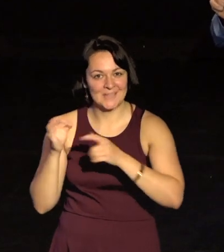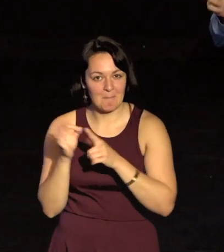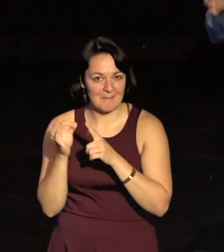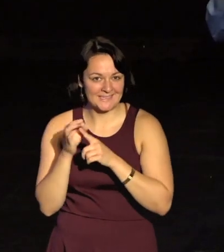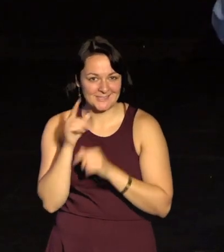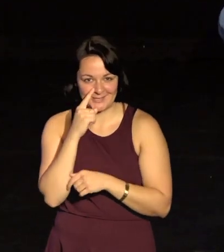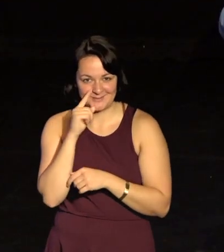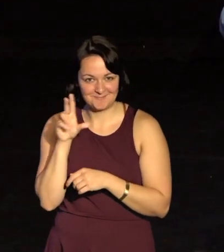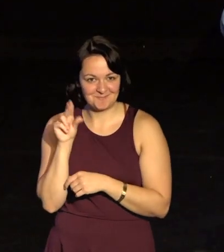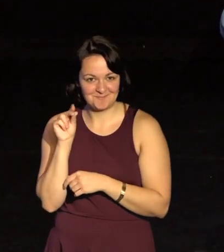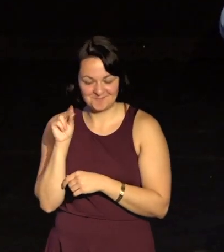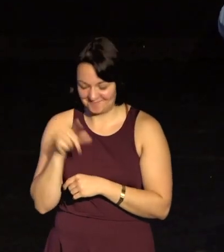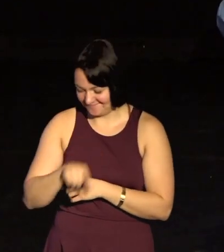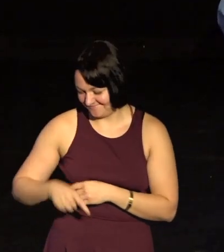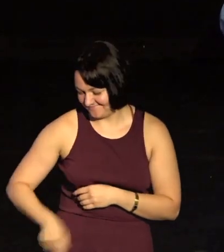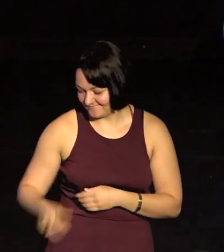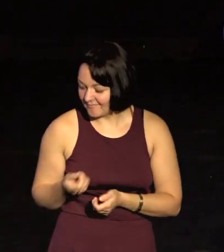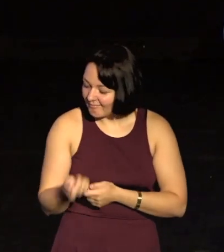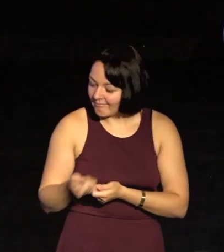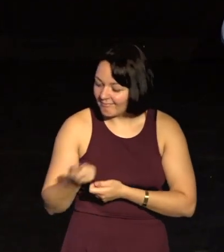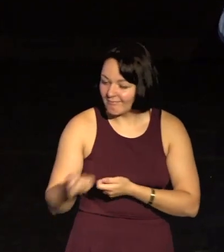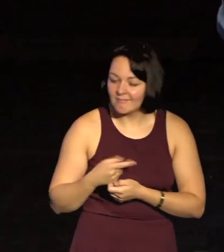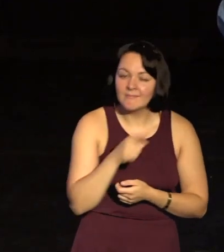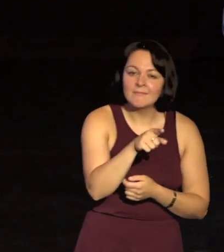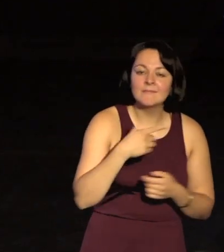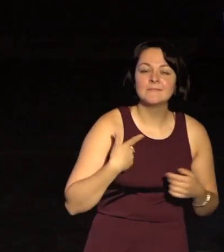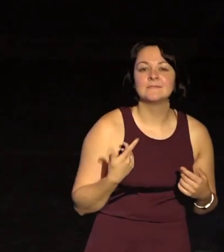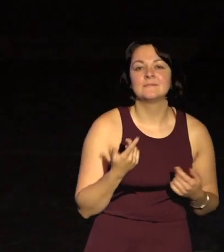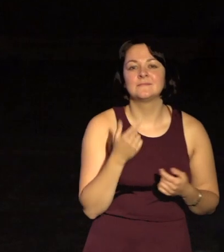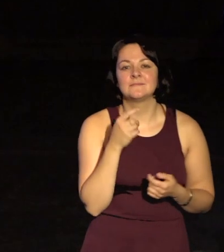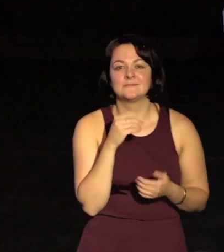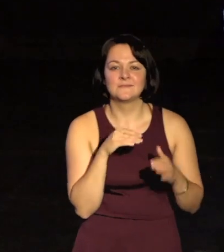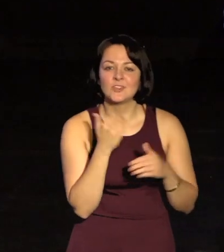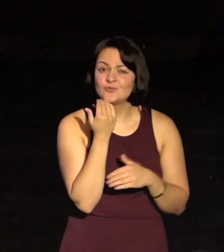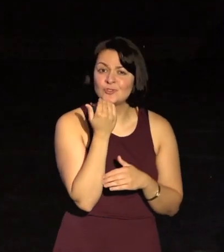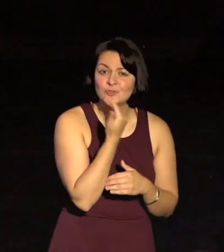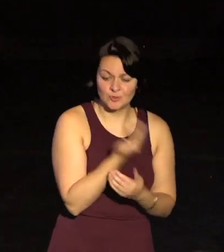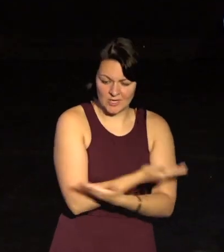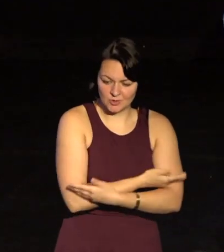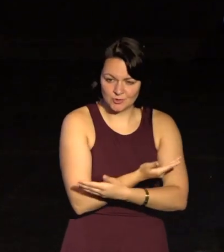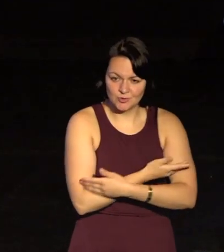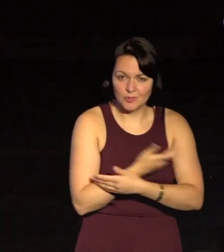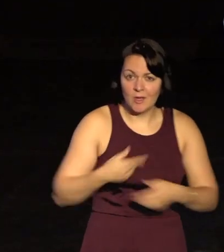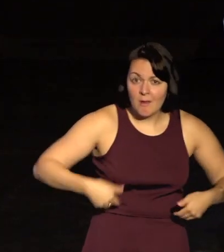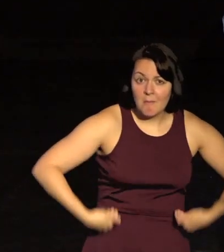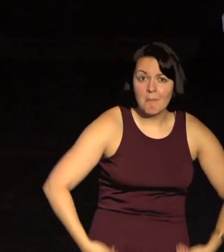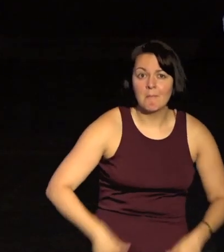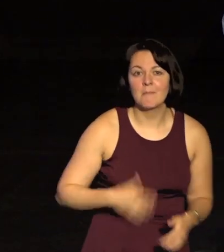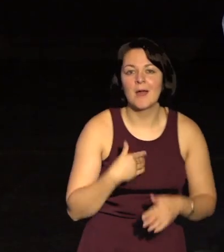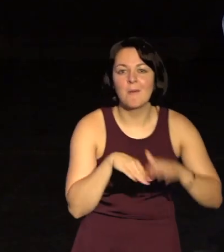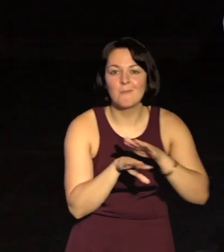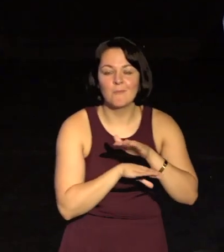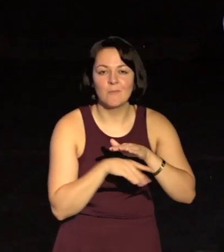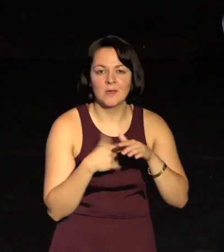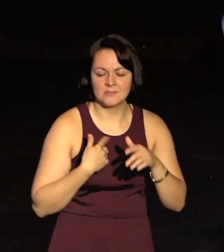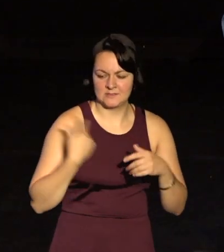And as he gets closer, you notice he has on a green shirt and brown pants. But you also notice he's hunched over. He's